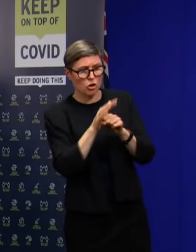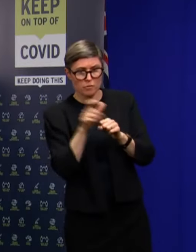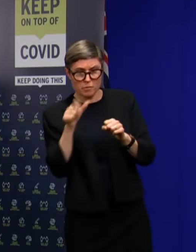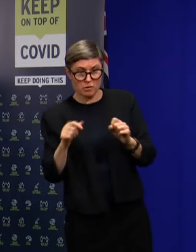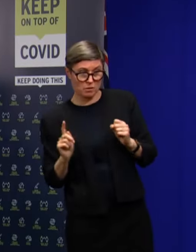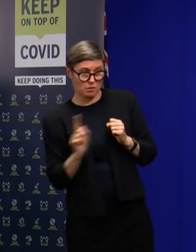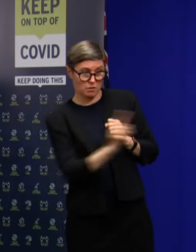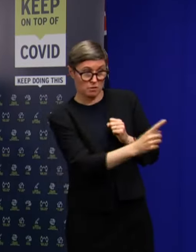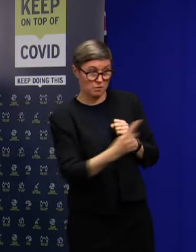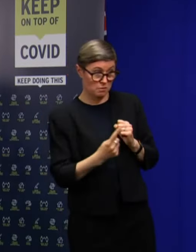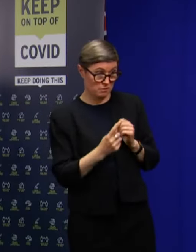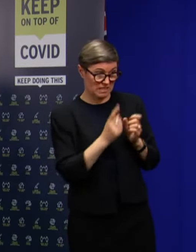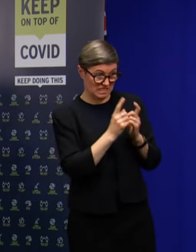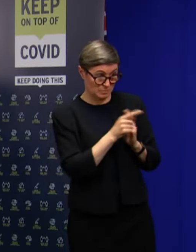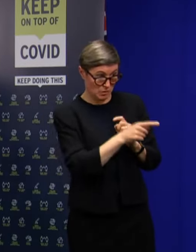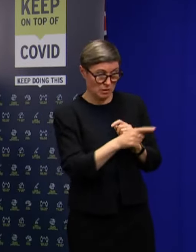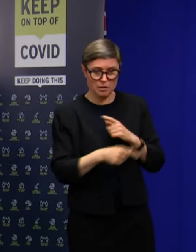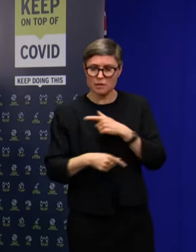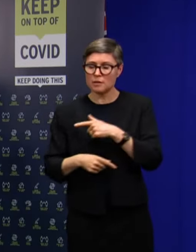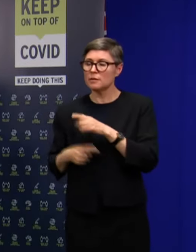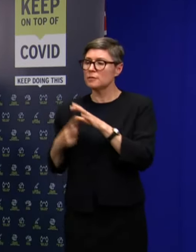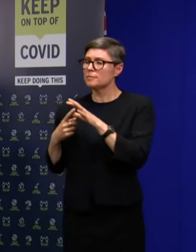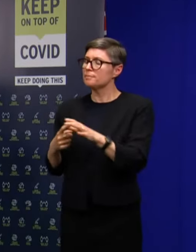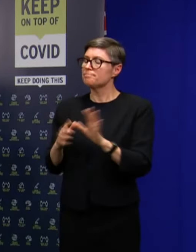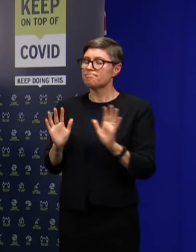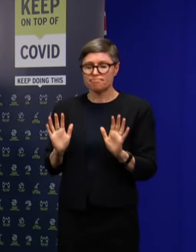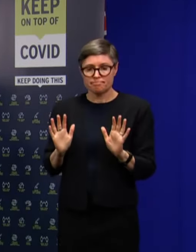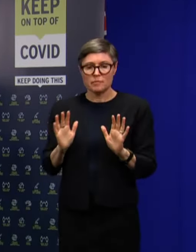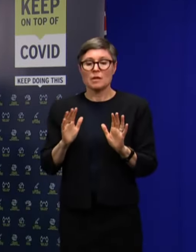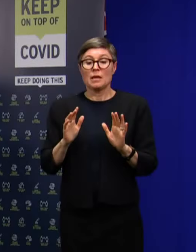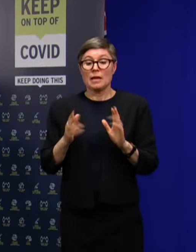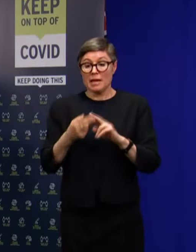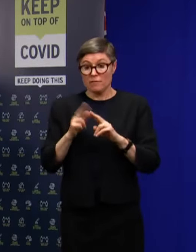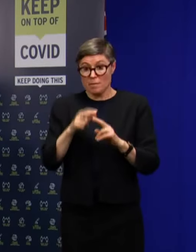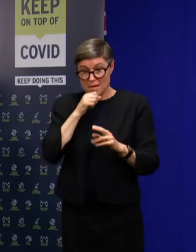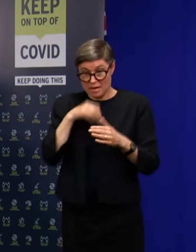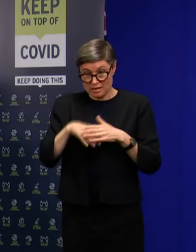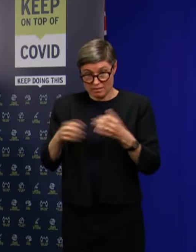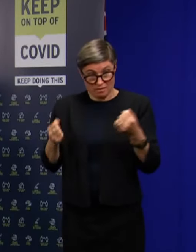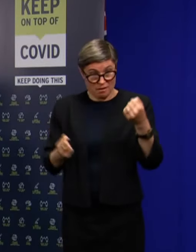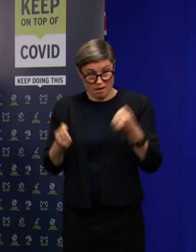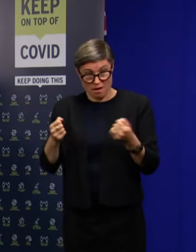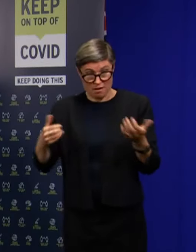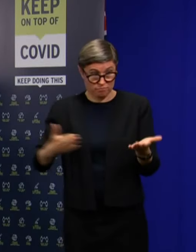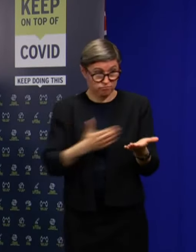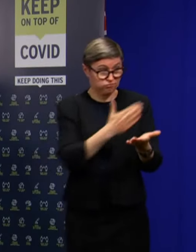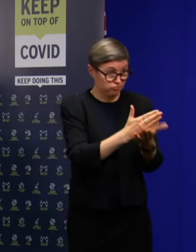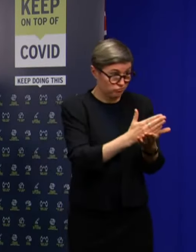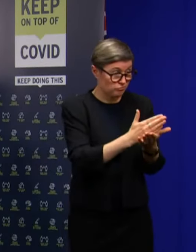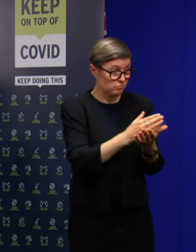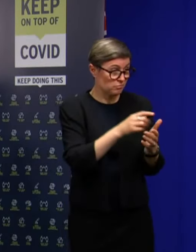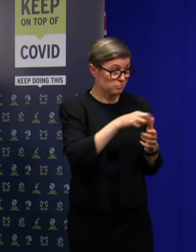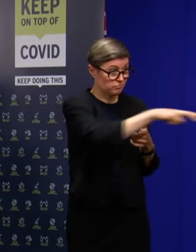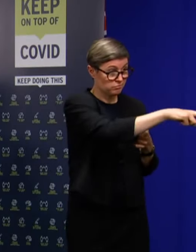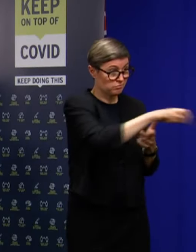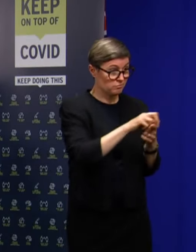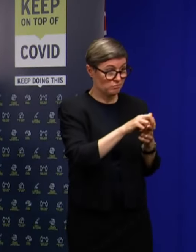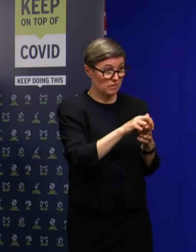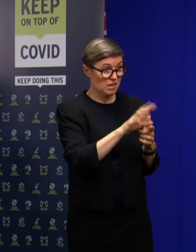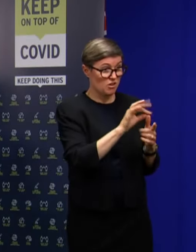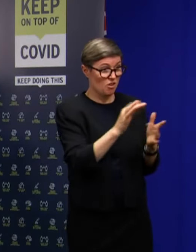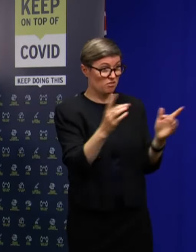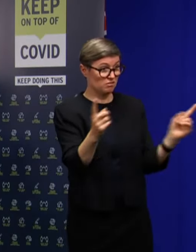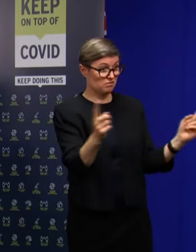having somebody in a car or in a house that's COVID positive that you have no contact with is no risk. Zero